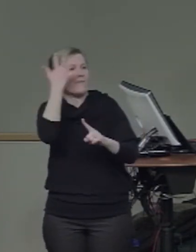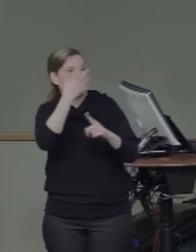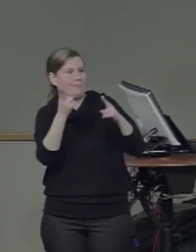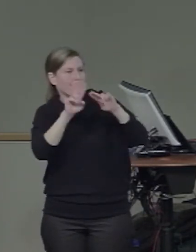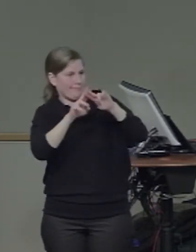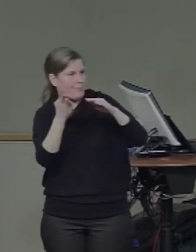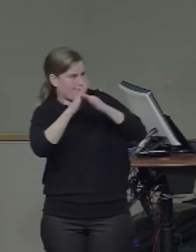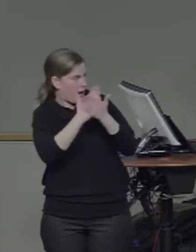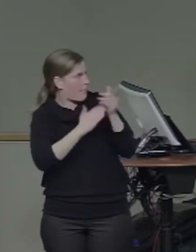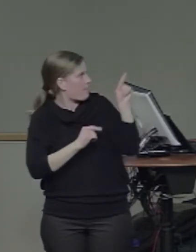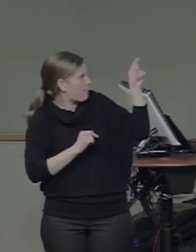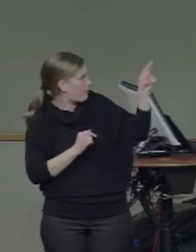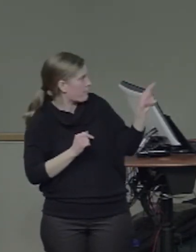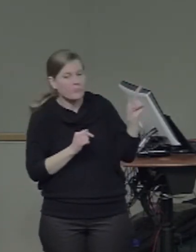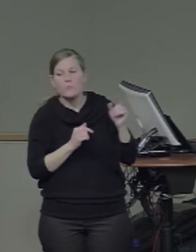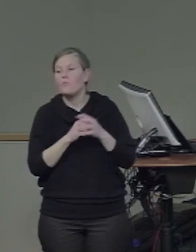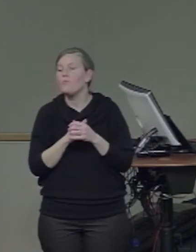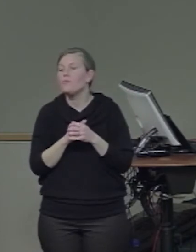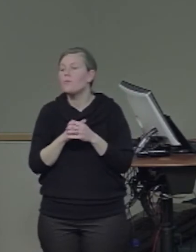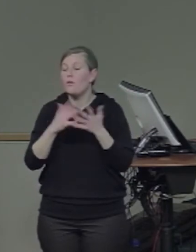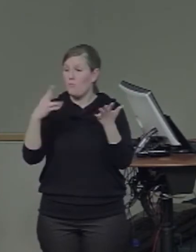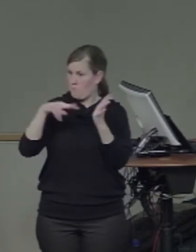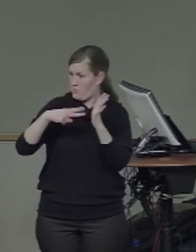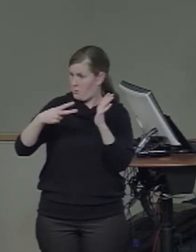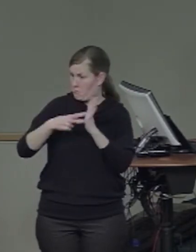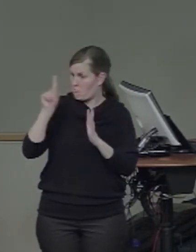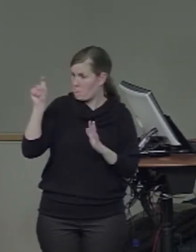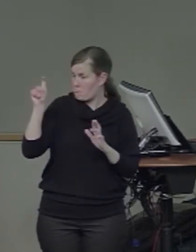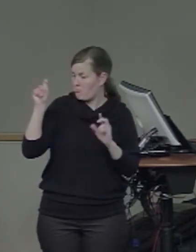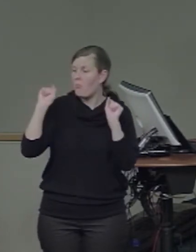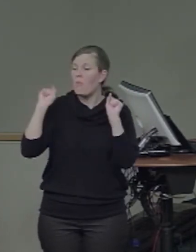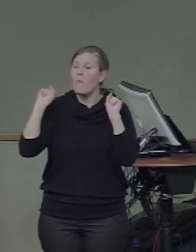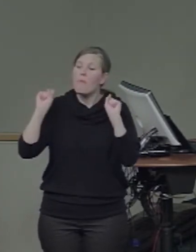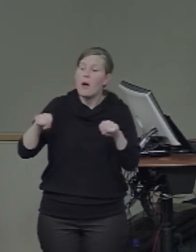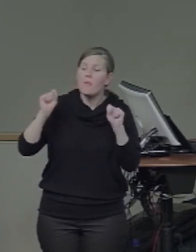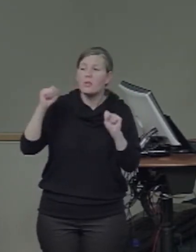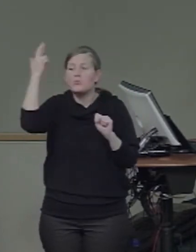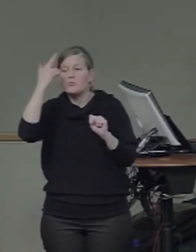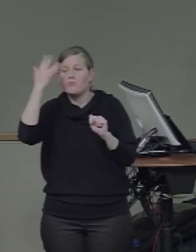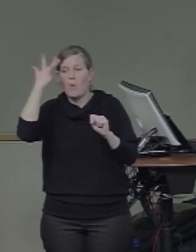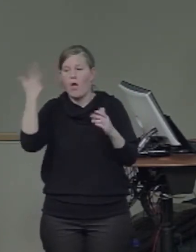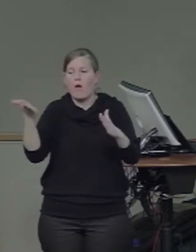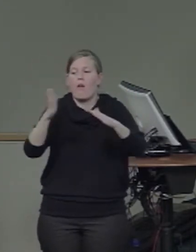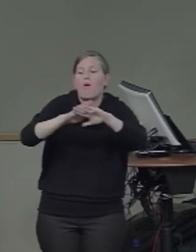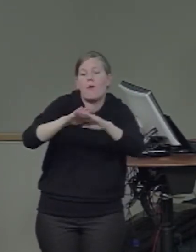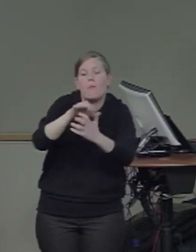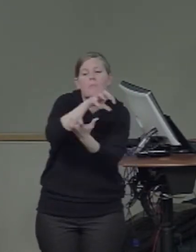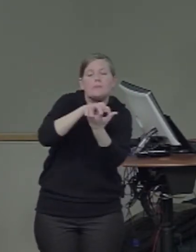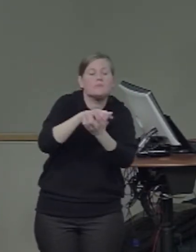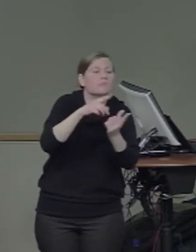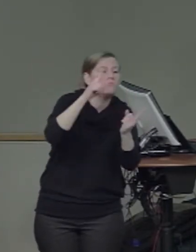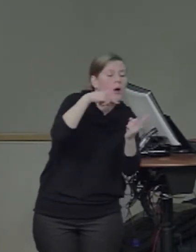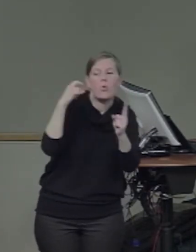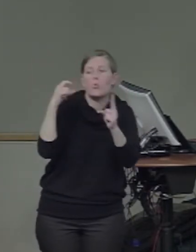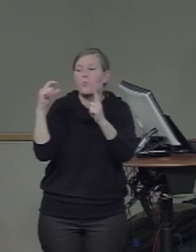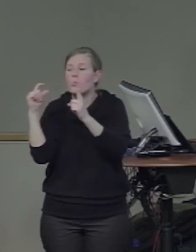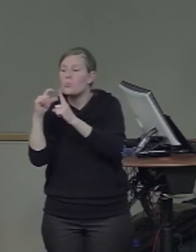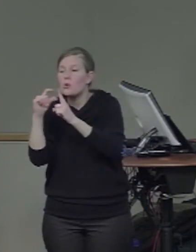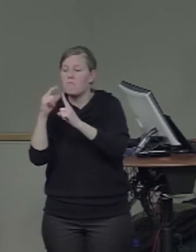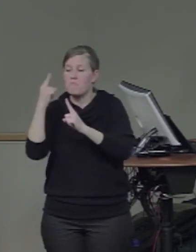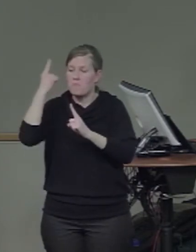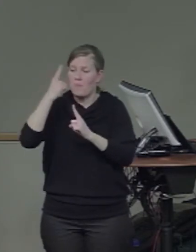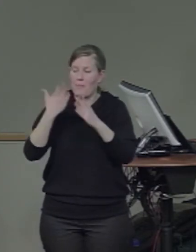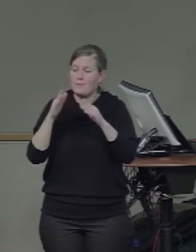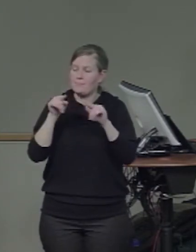possibility for the intermixing of face and word processing is that the systems are actually not related, they just